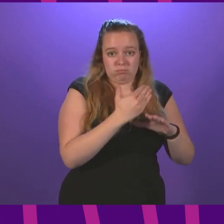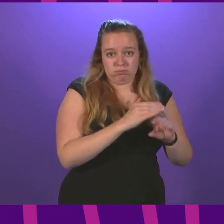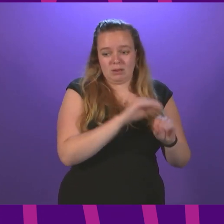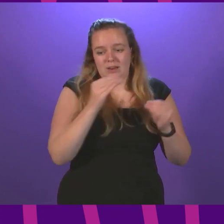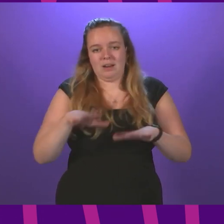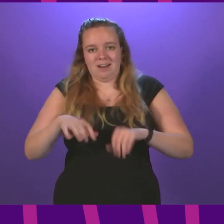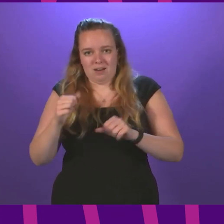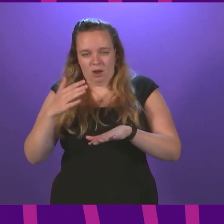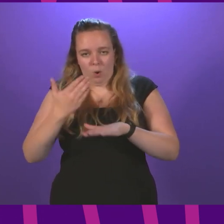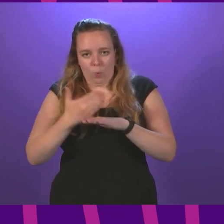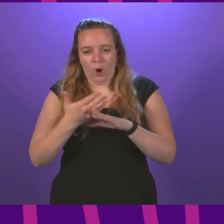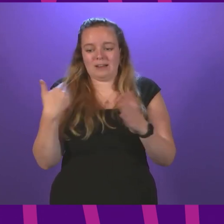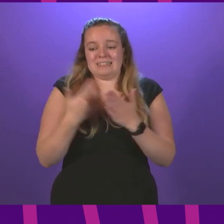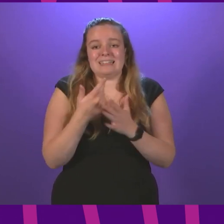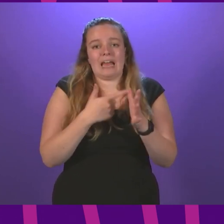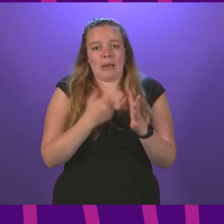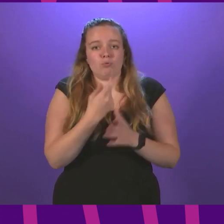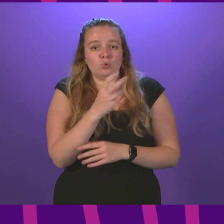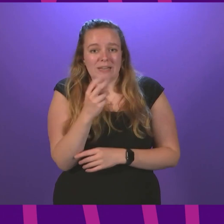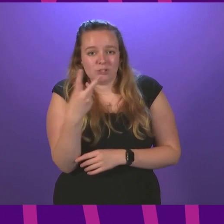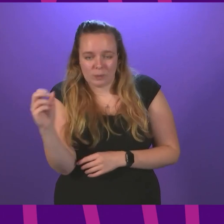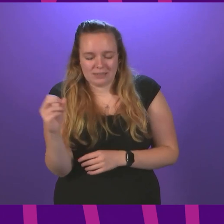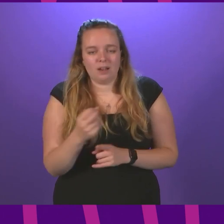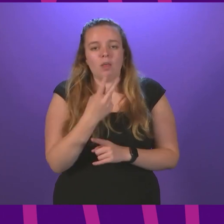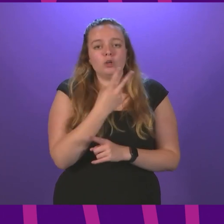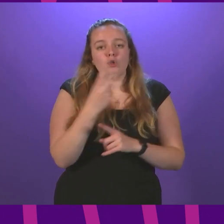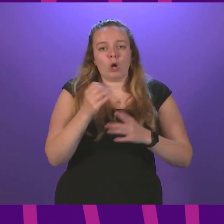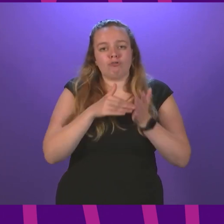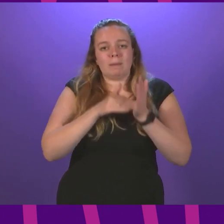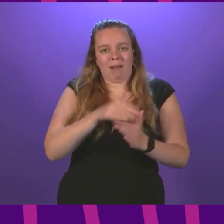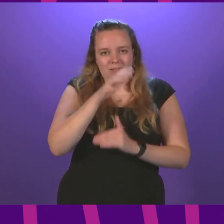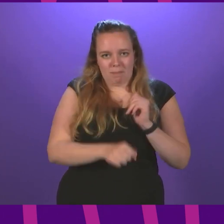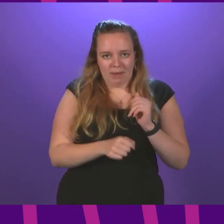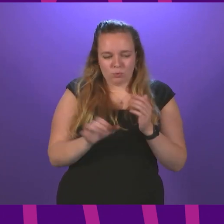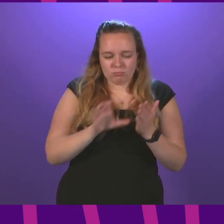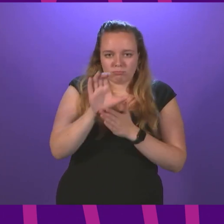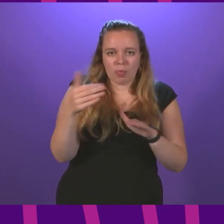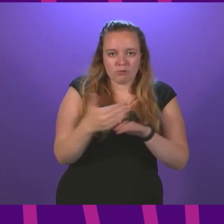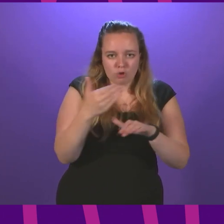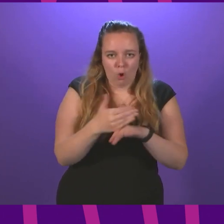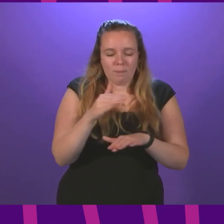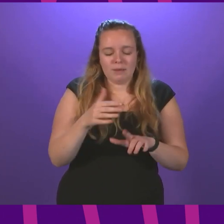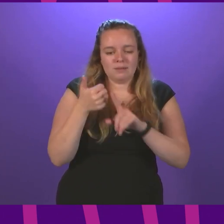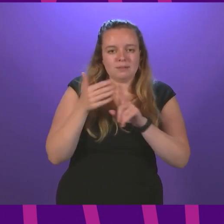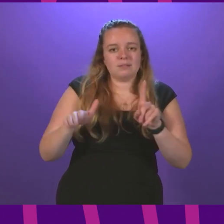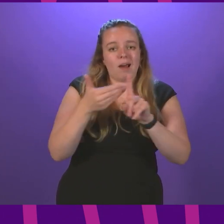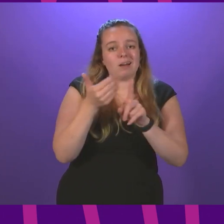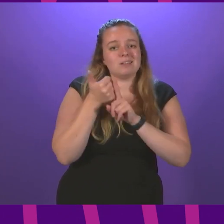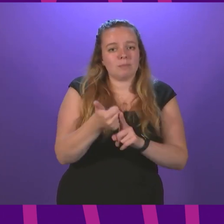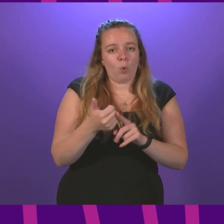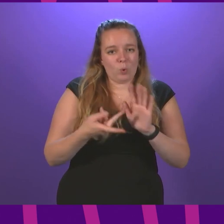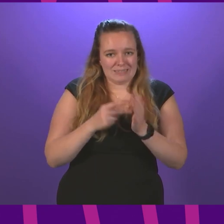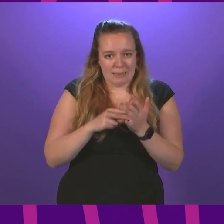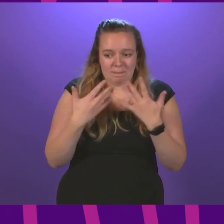April 2020. The £200 million put into the Job Entry Targeted Support Scheme, which has